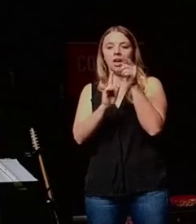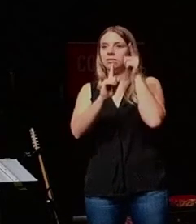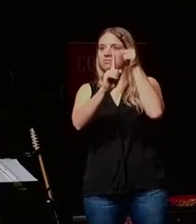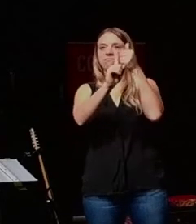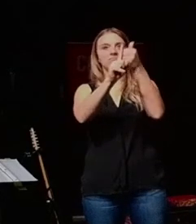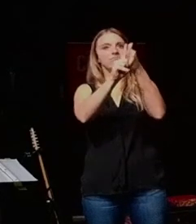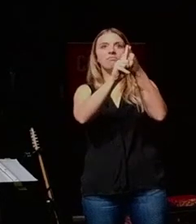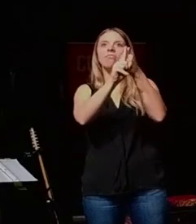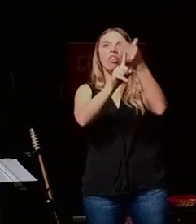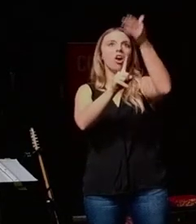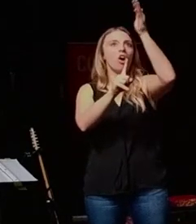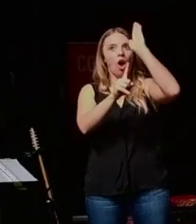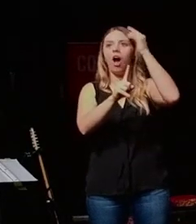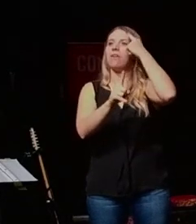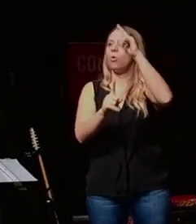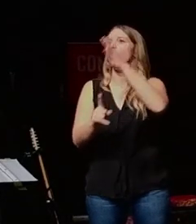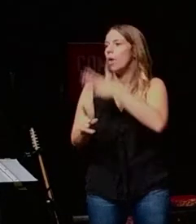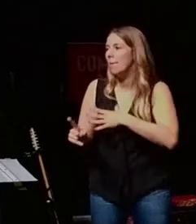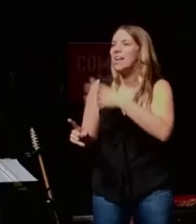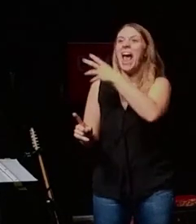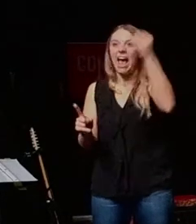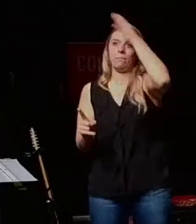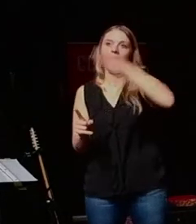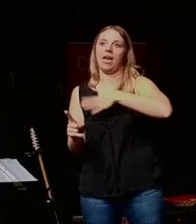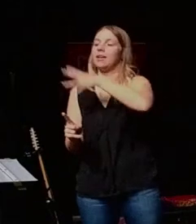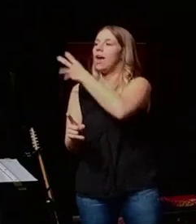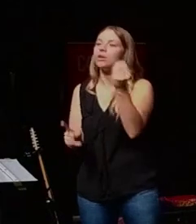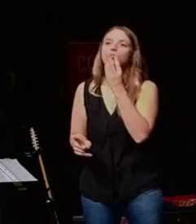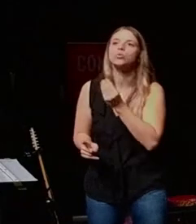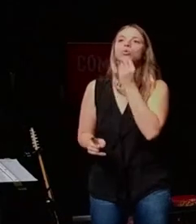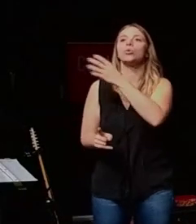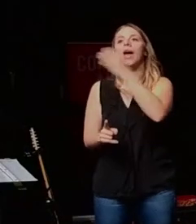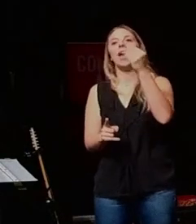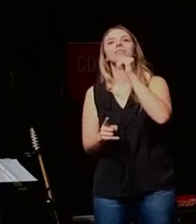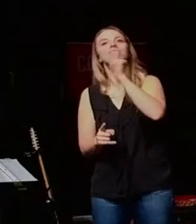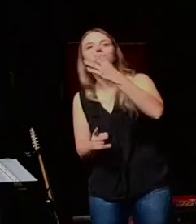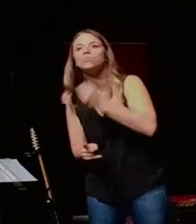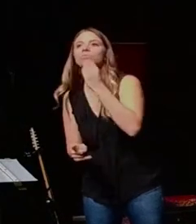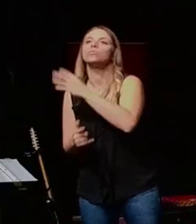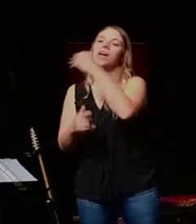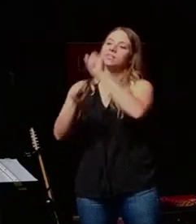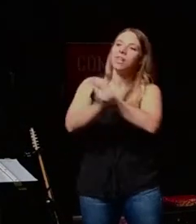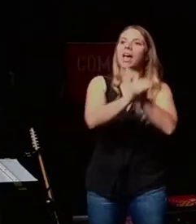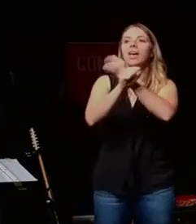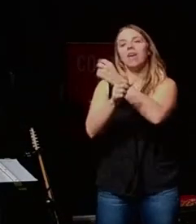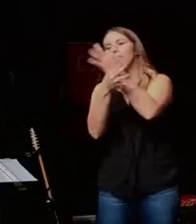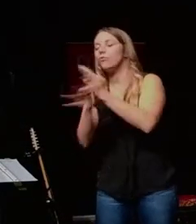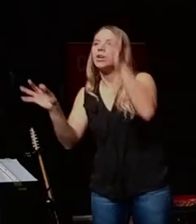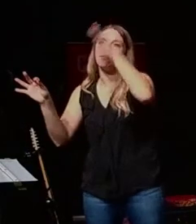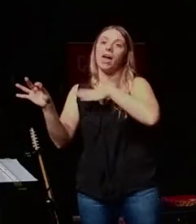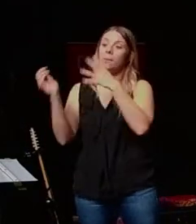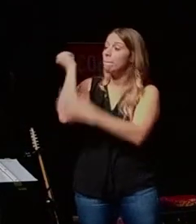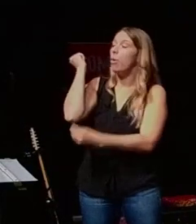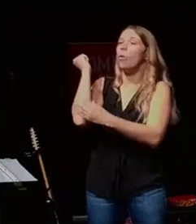of the woman and of the man and of the Jew and of the Gentile and of the slave and of the free man and of